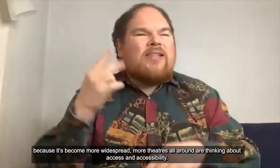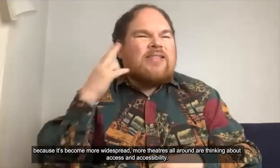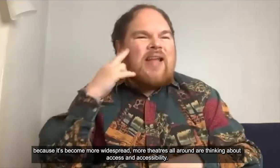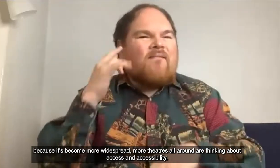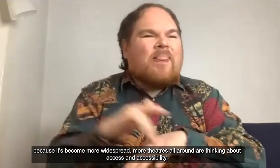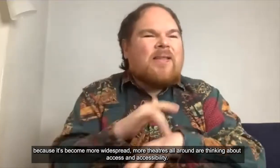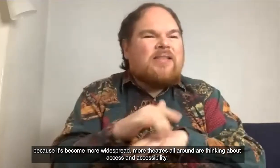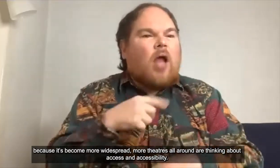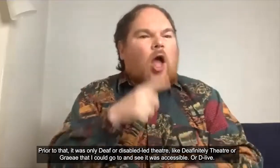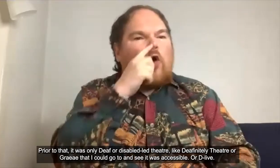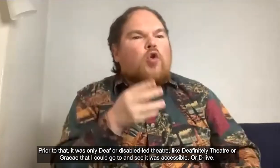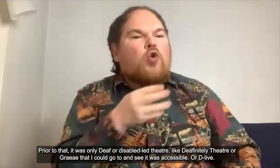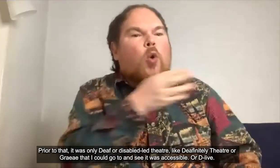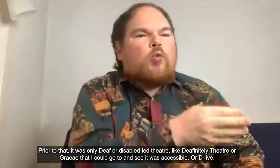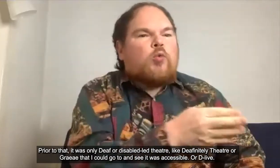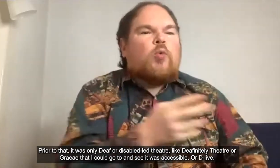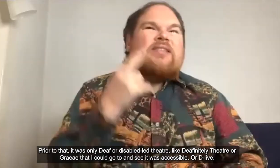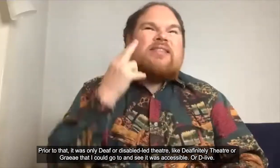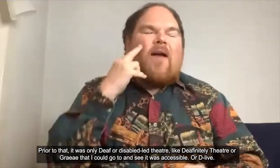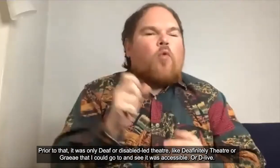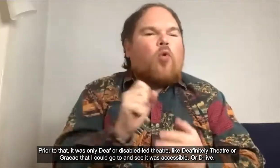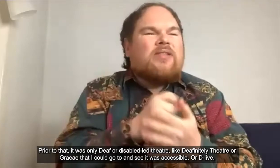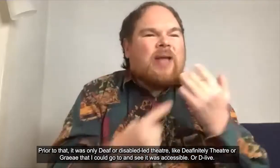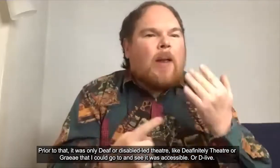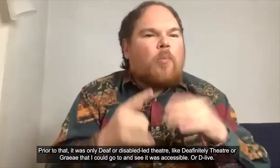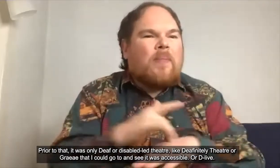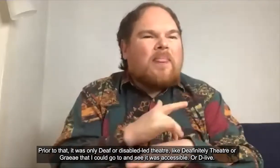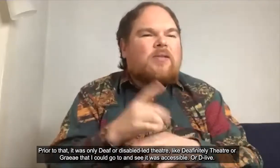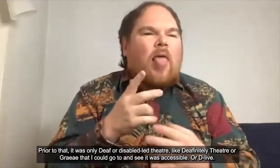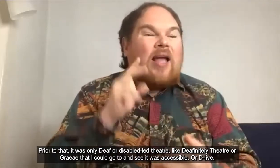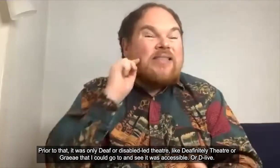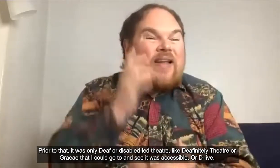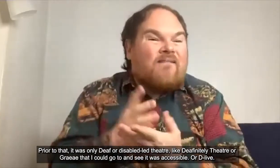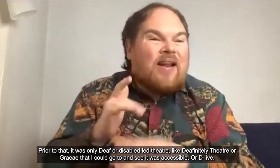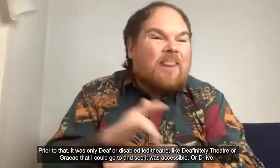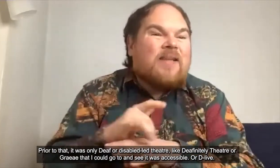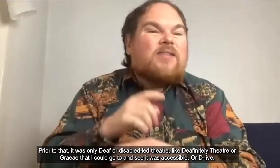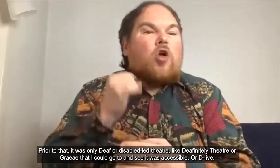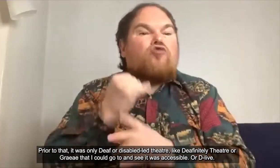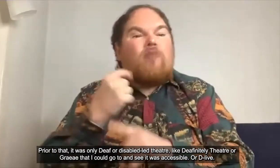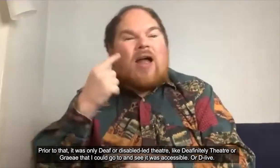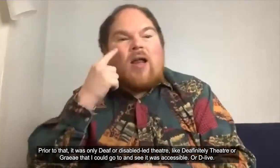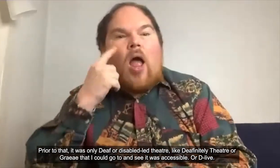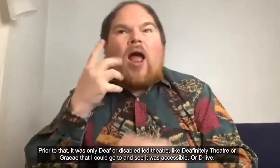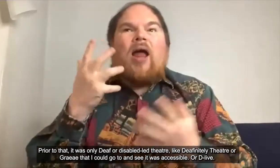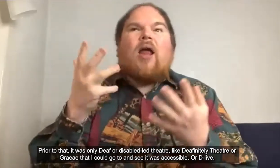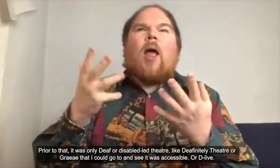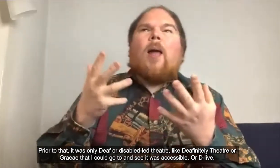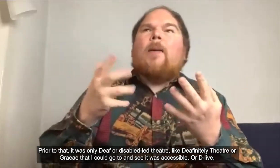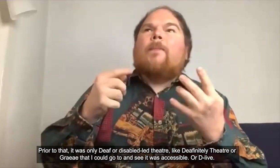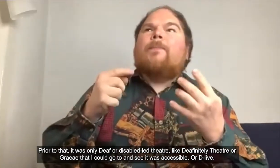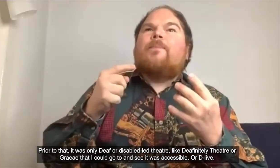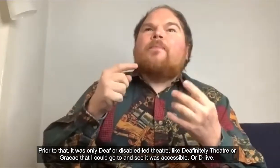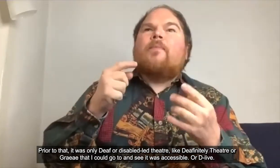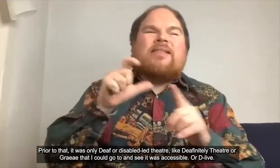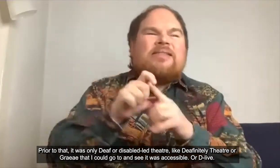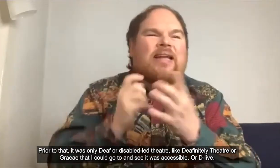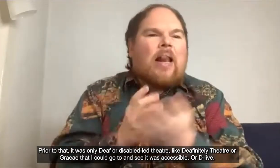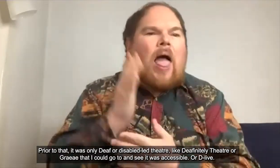prior to that it was only deaf or disabled led theater like definitely theater gray eye that I could go to and